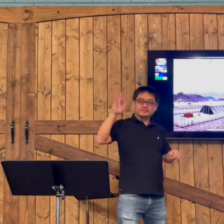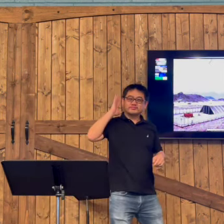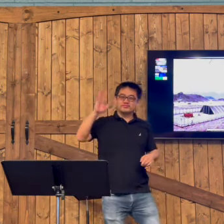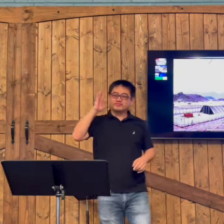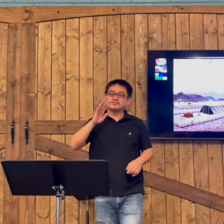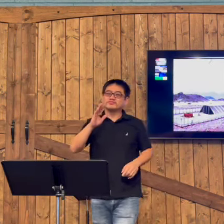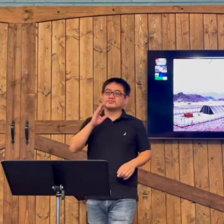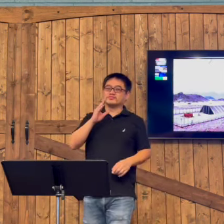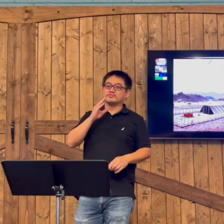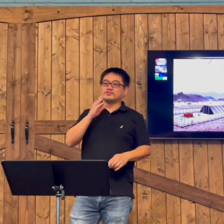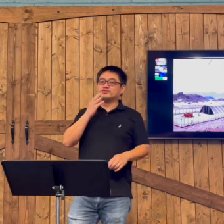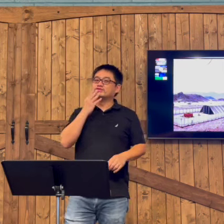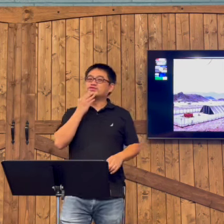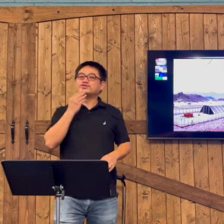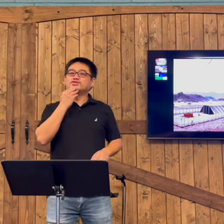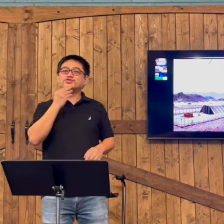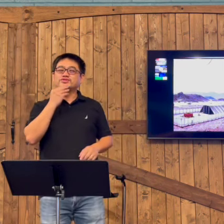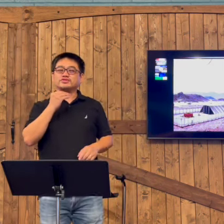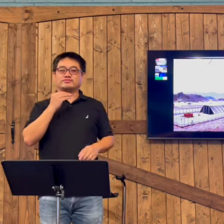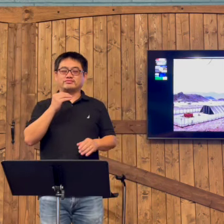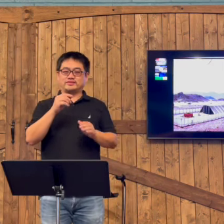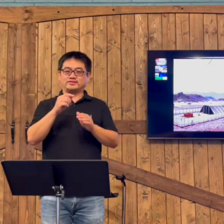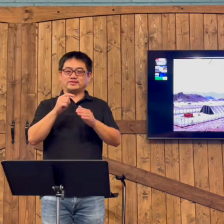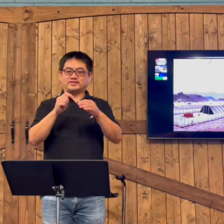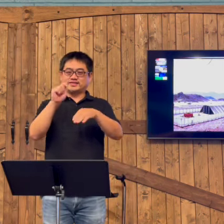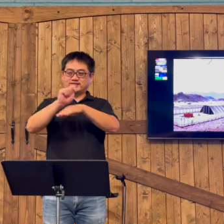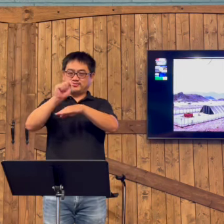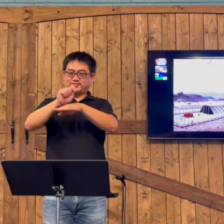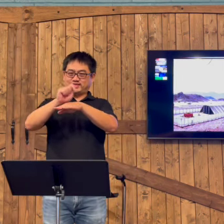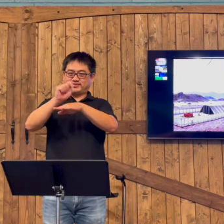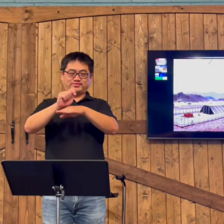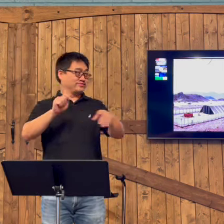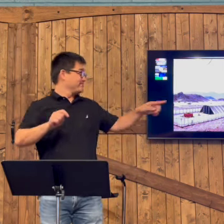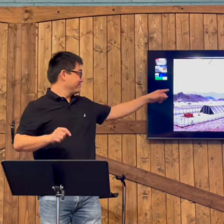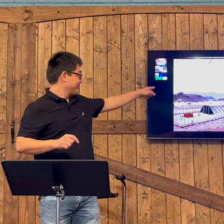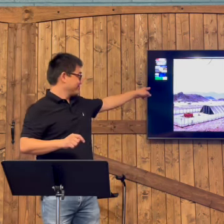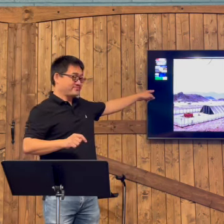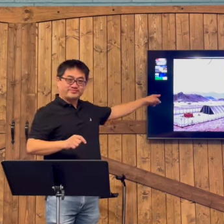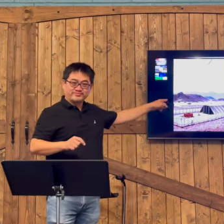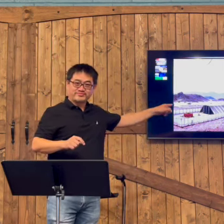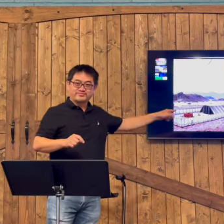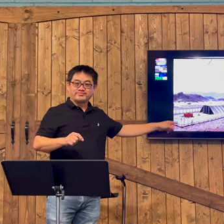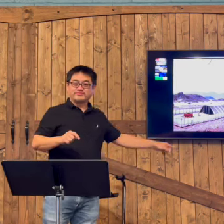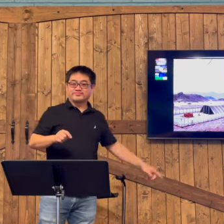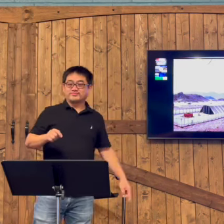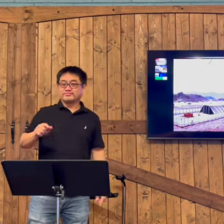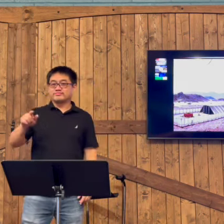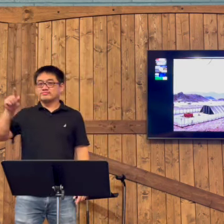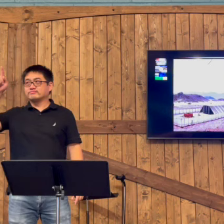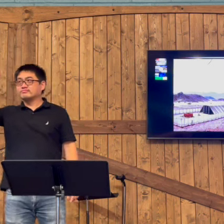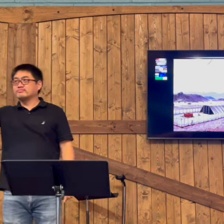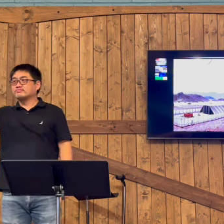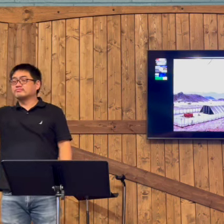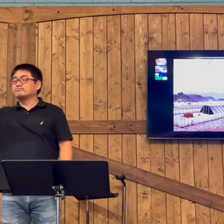You know a long time ago that the Jews had a temple. And this is what it looked like.